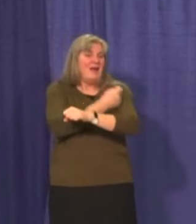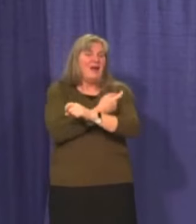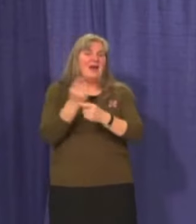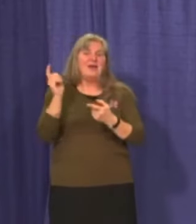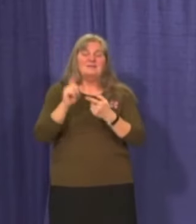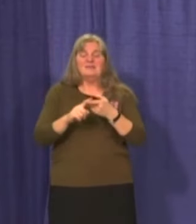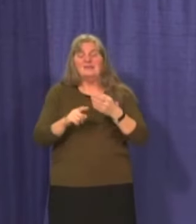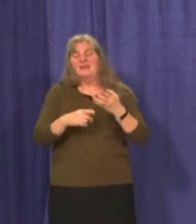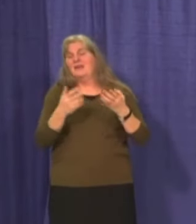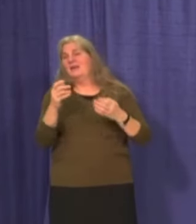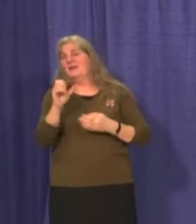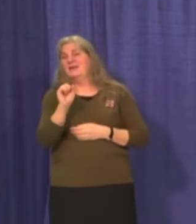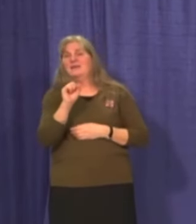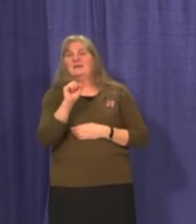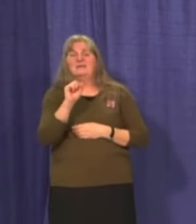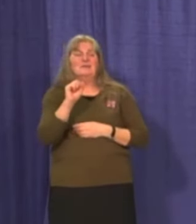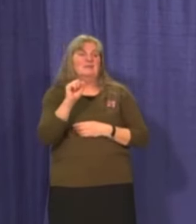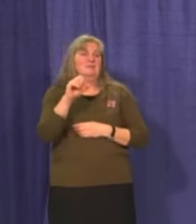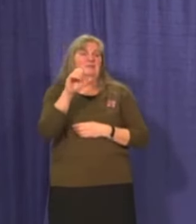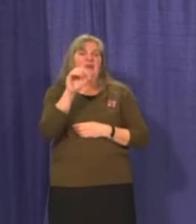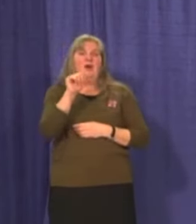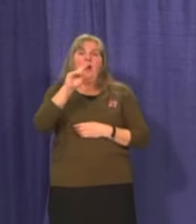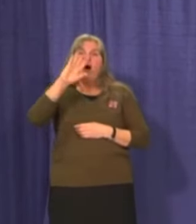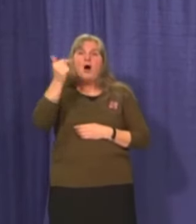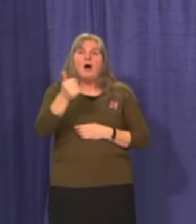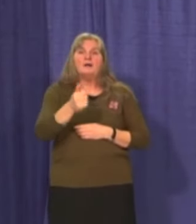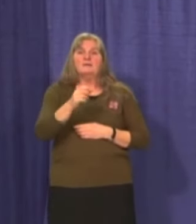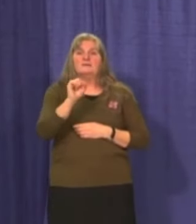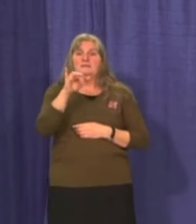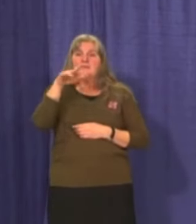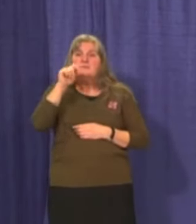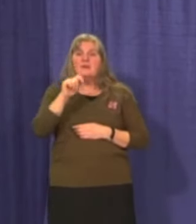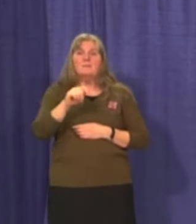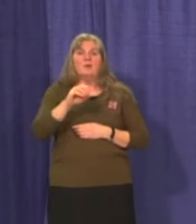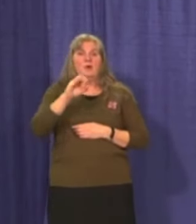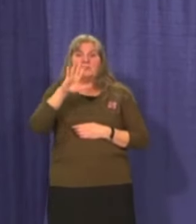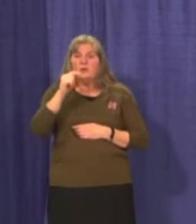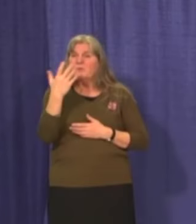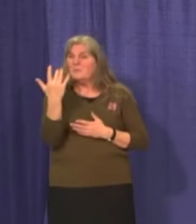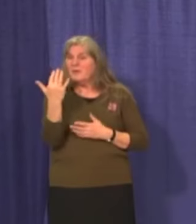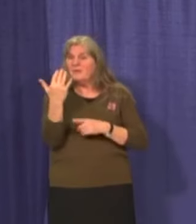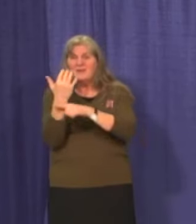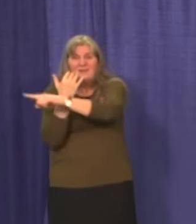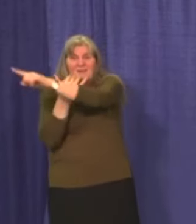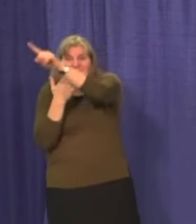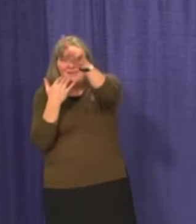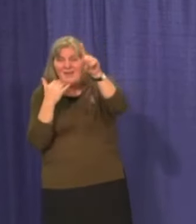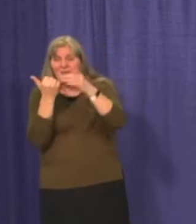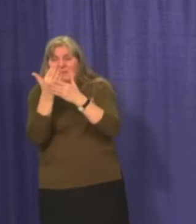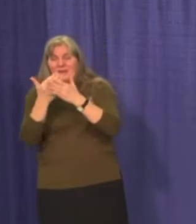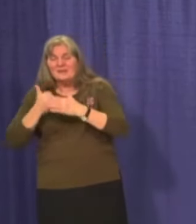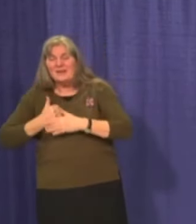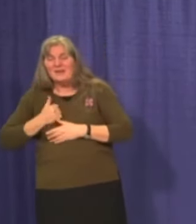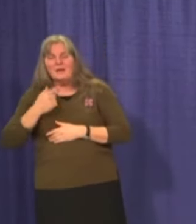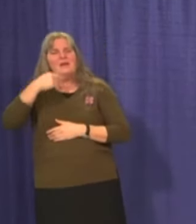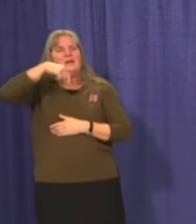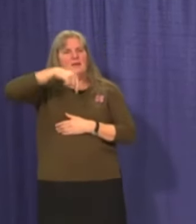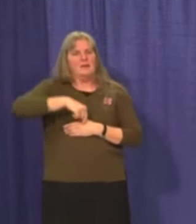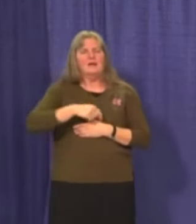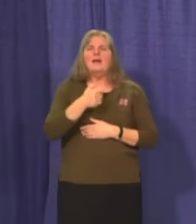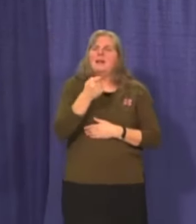summer and early days of the fall. A little more time, a little more patience, and we will get there.